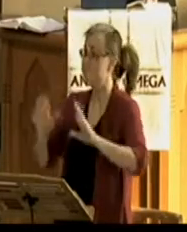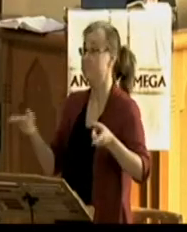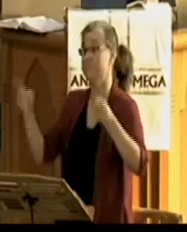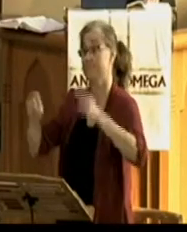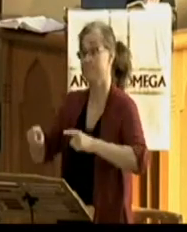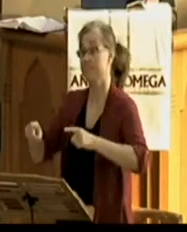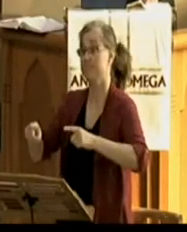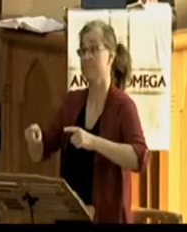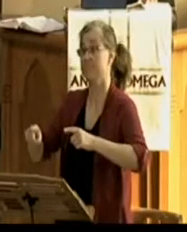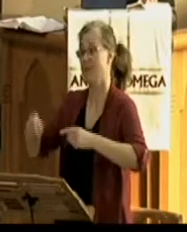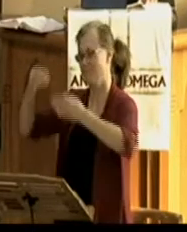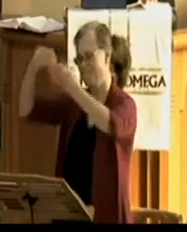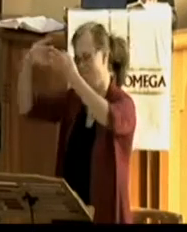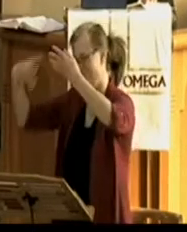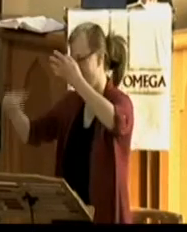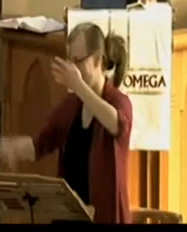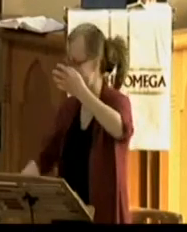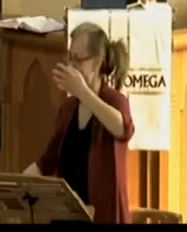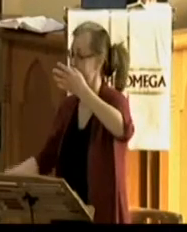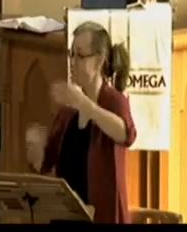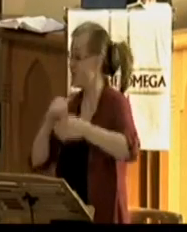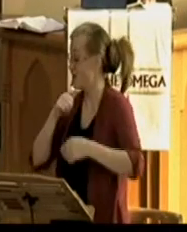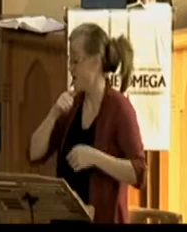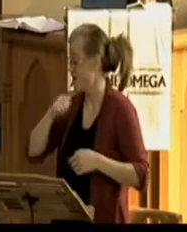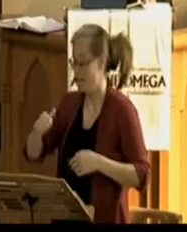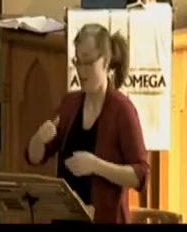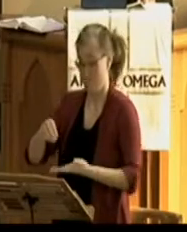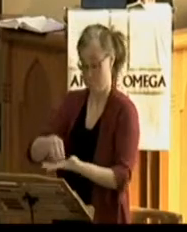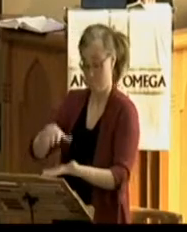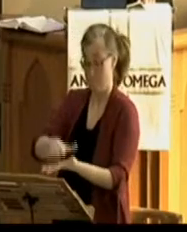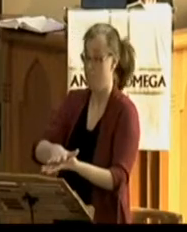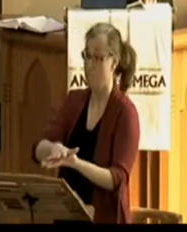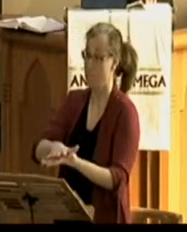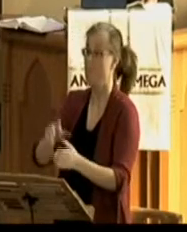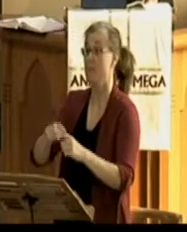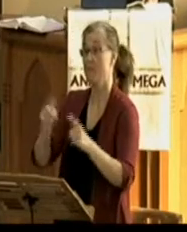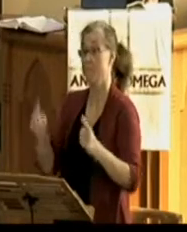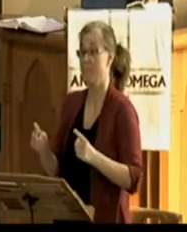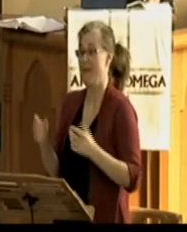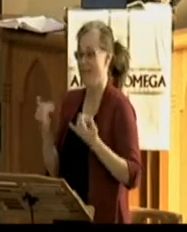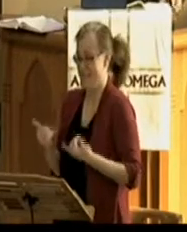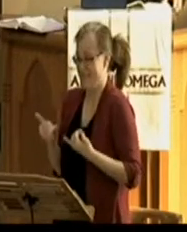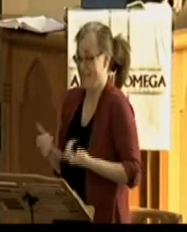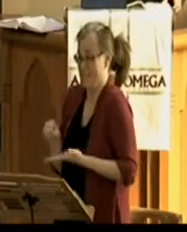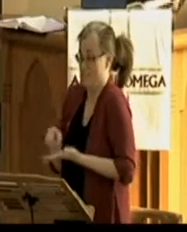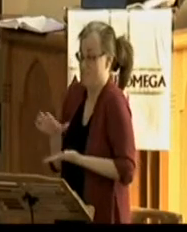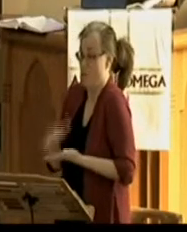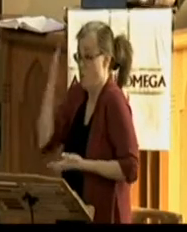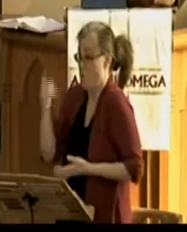that Jesus is the Christ, the Son of God, and that believing, you may have life in his name.